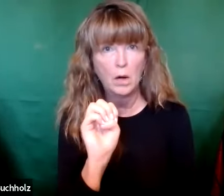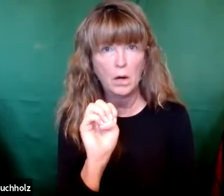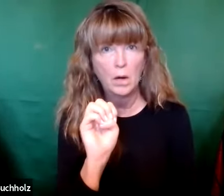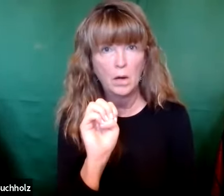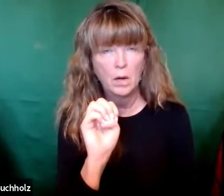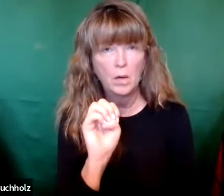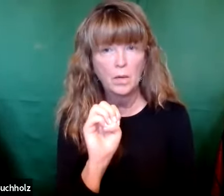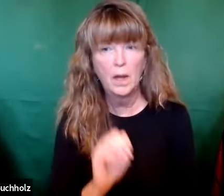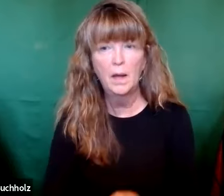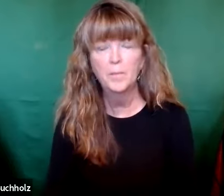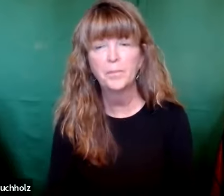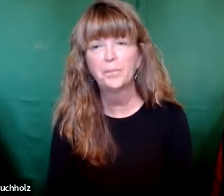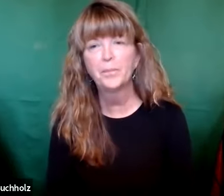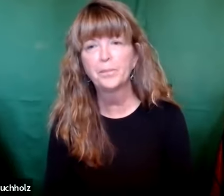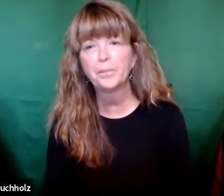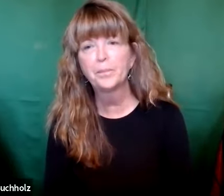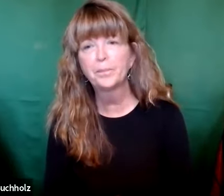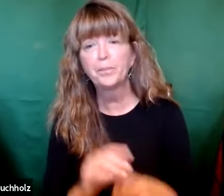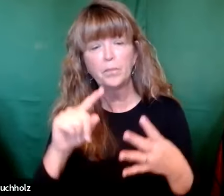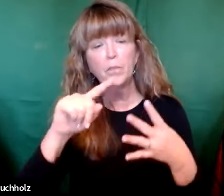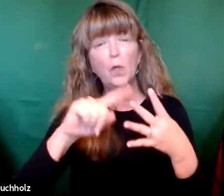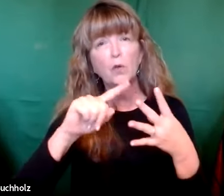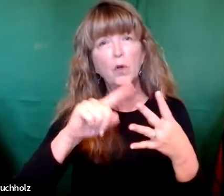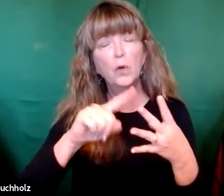know, without a doubt, who you are.